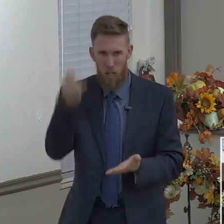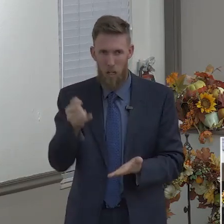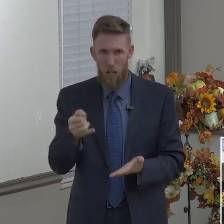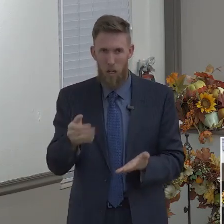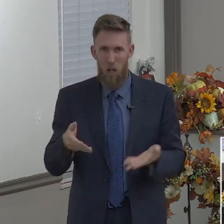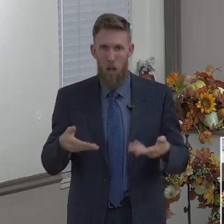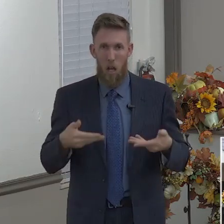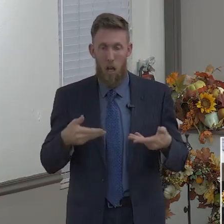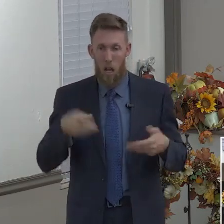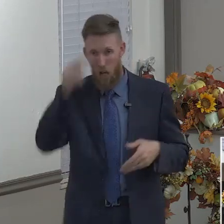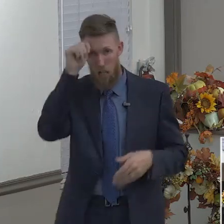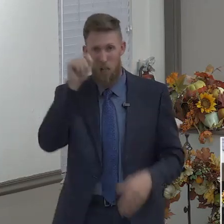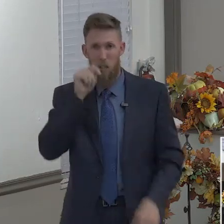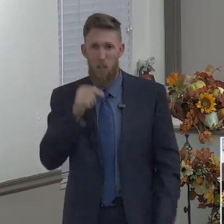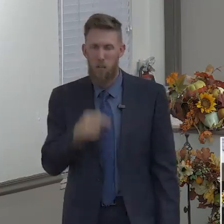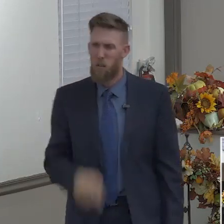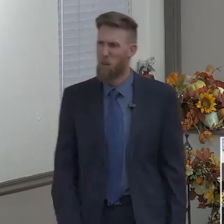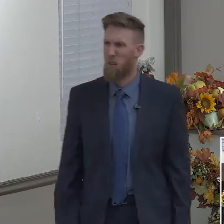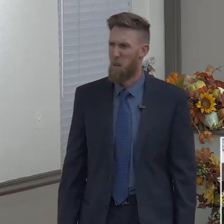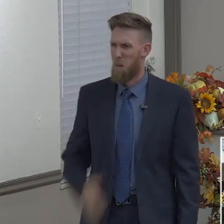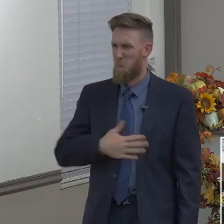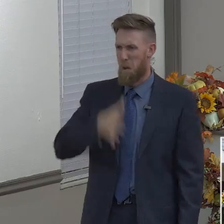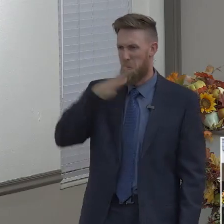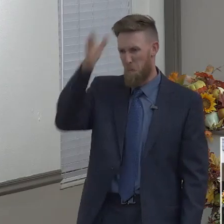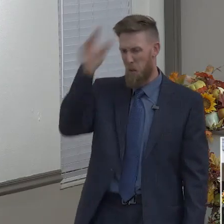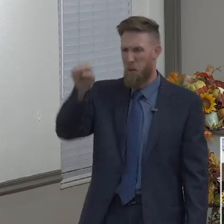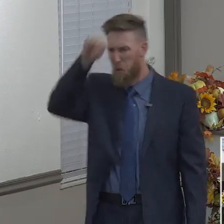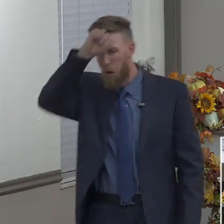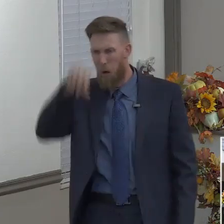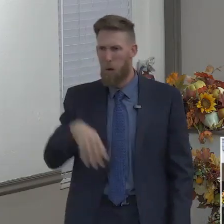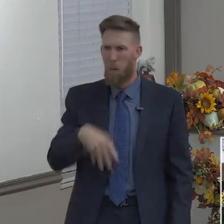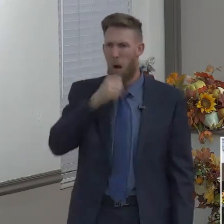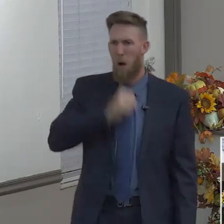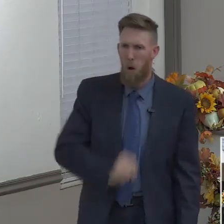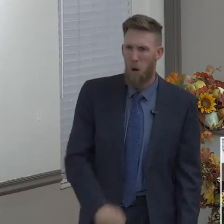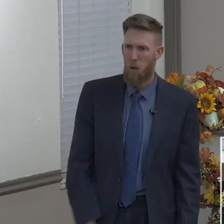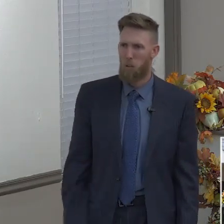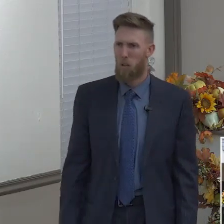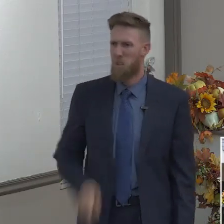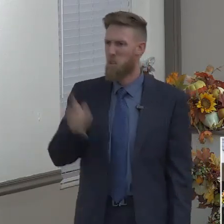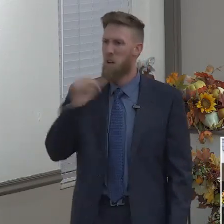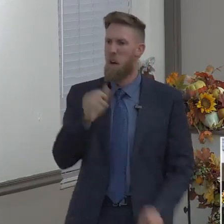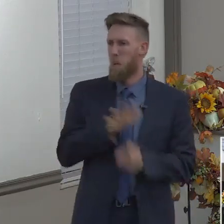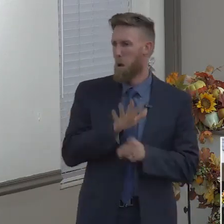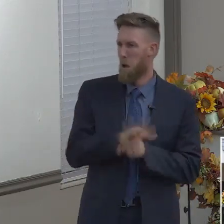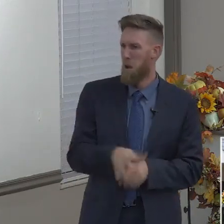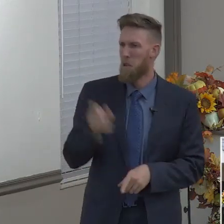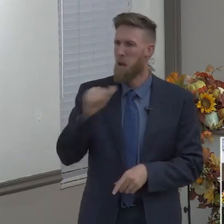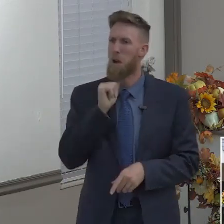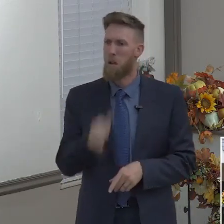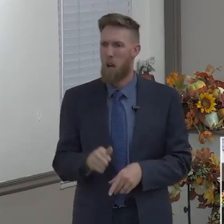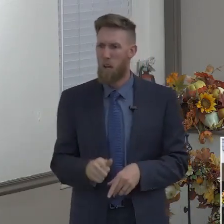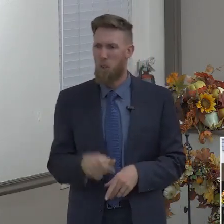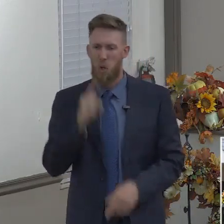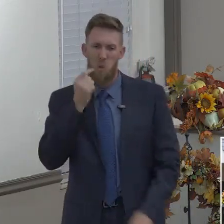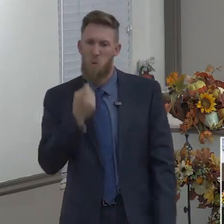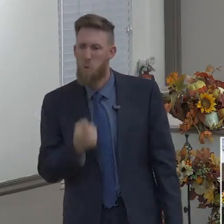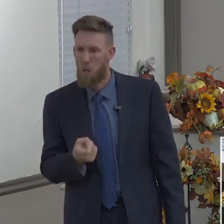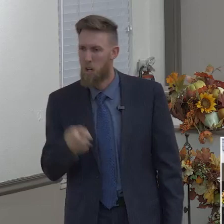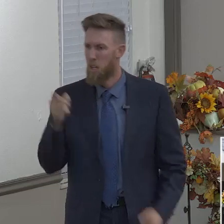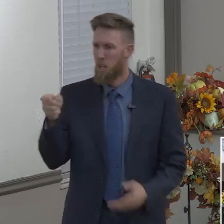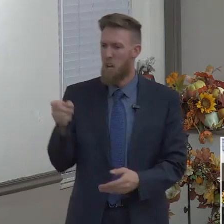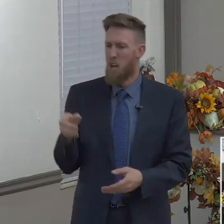They're just old. They're not with the times. They just, they don't want me to have fun. They just are trying to control me.